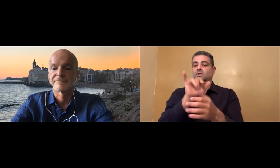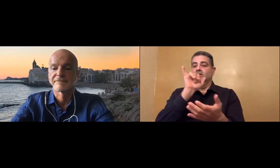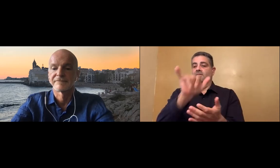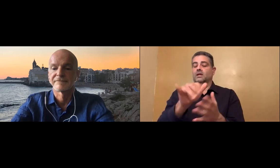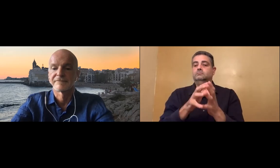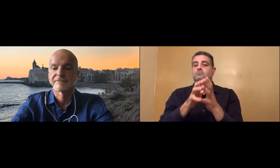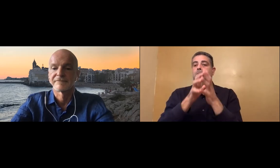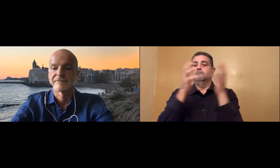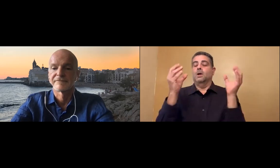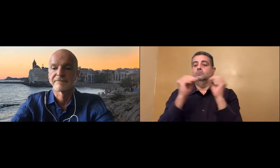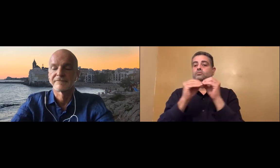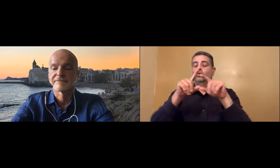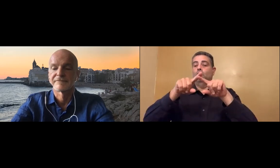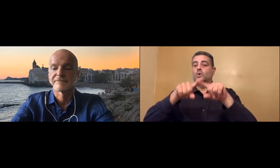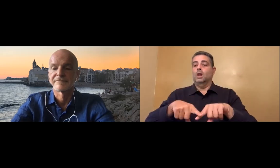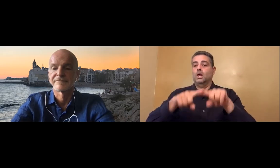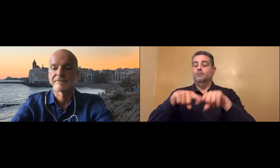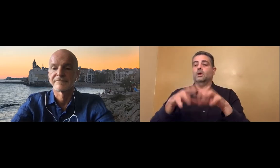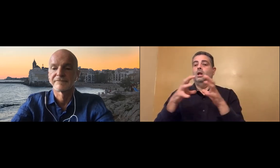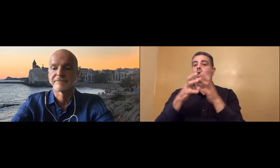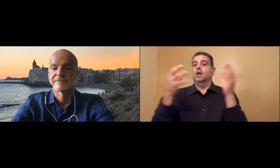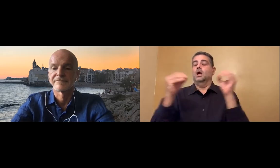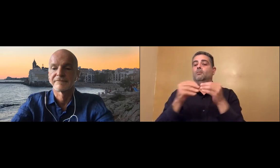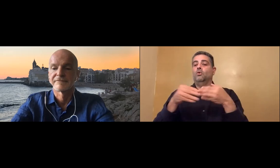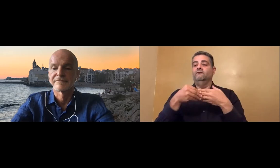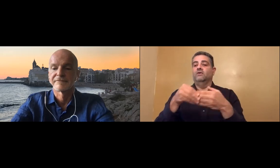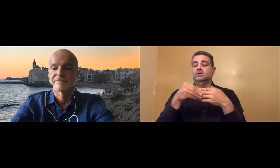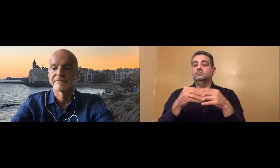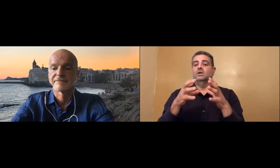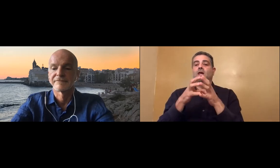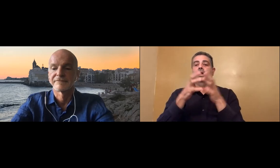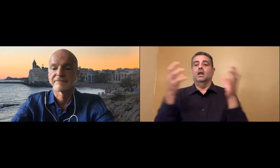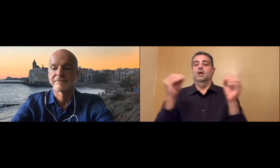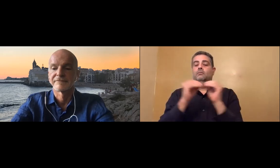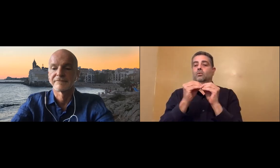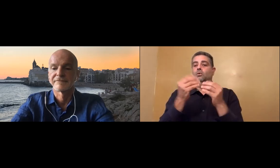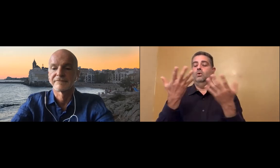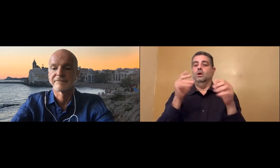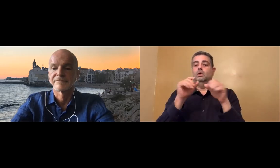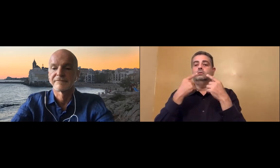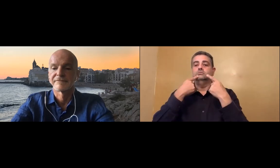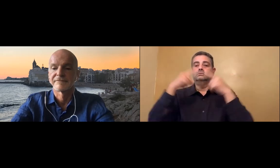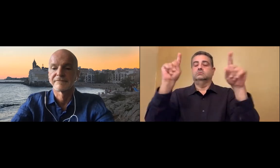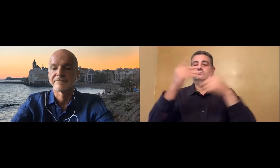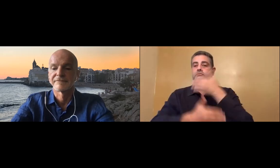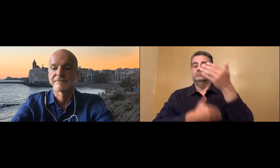And this rides on the signal that connects to the internet, that the phone uses to connect to the internet.